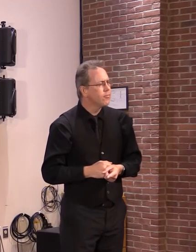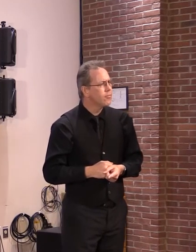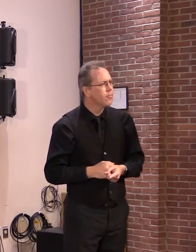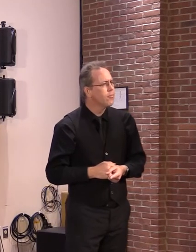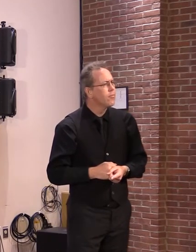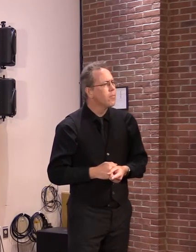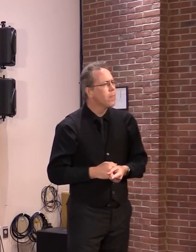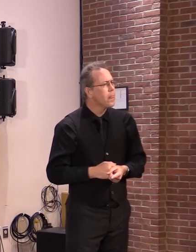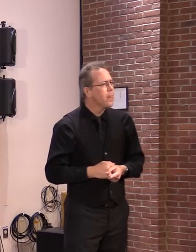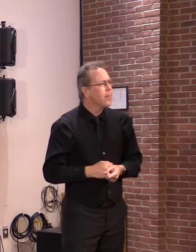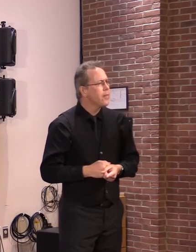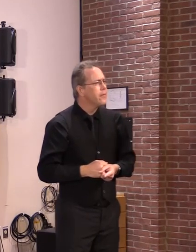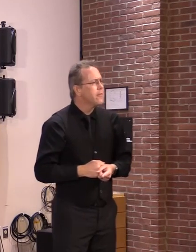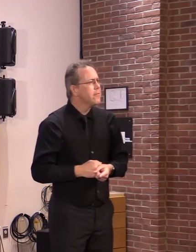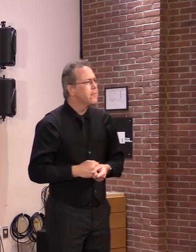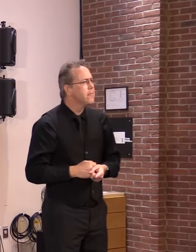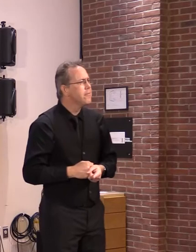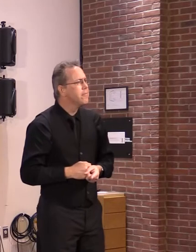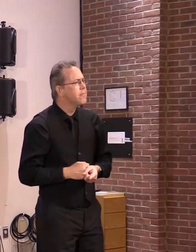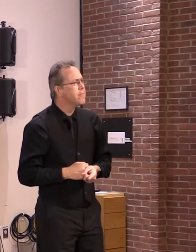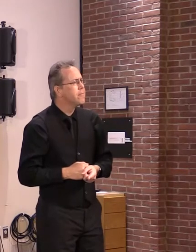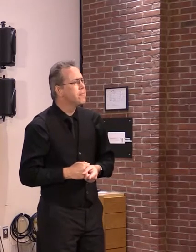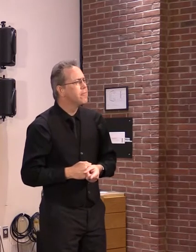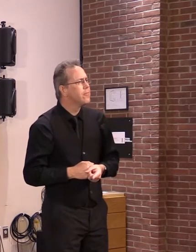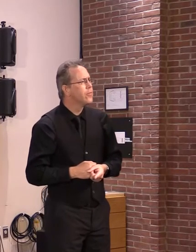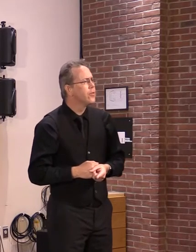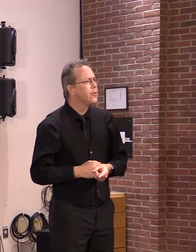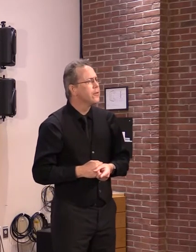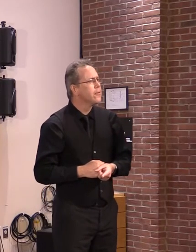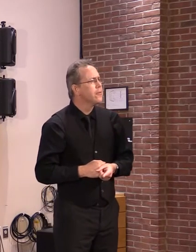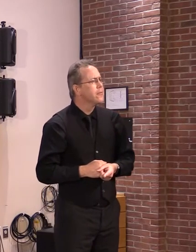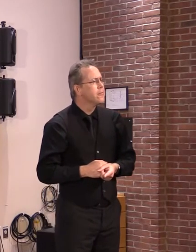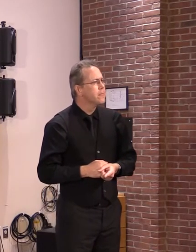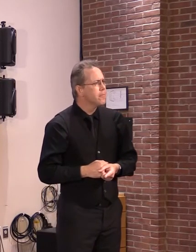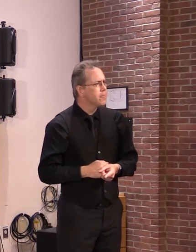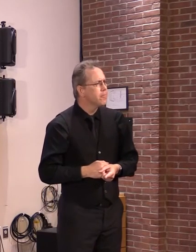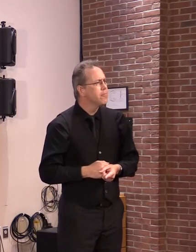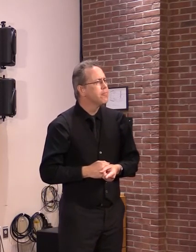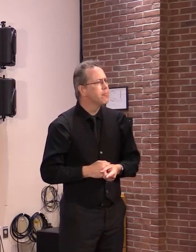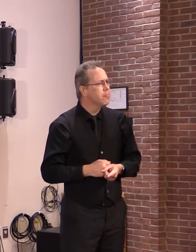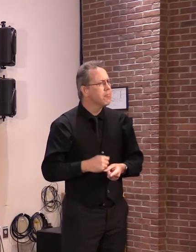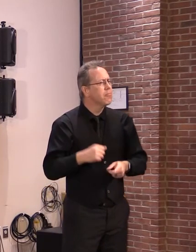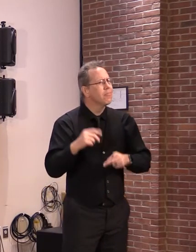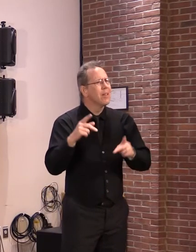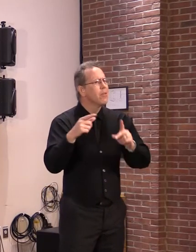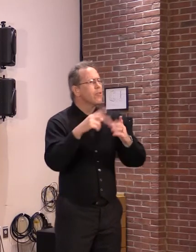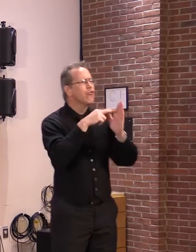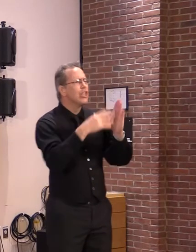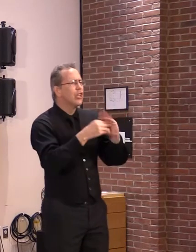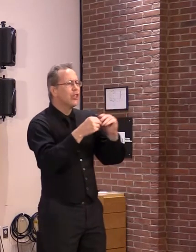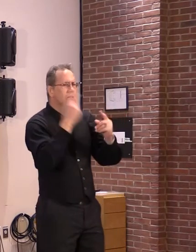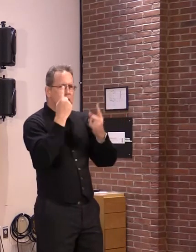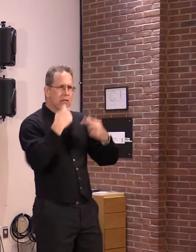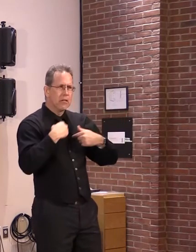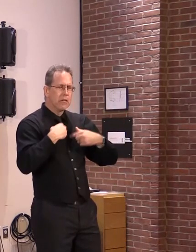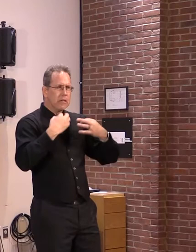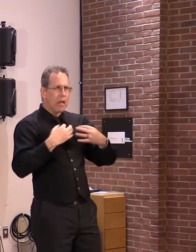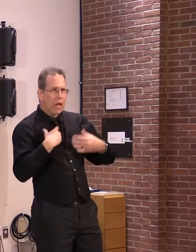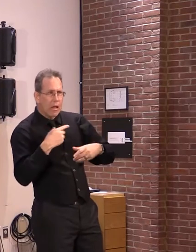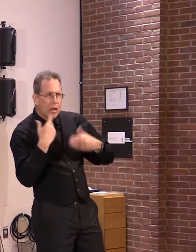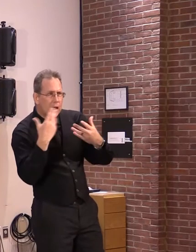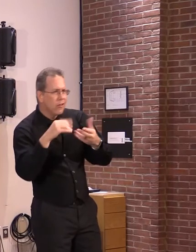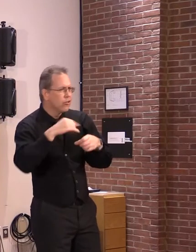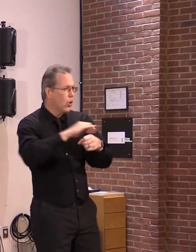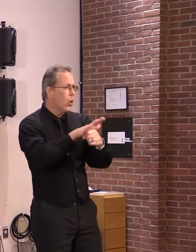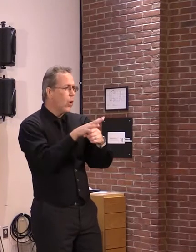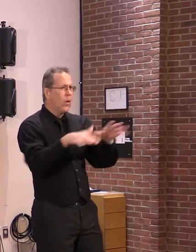to the pandemic as individuals is up to us to decide what we're comfortable with, what are the individual responsibility. And I think some people